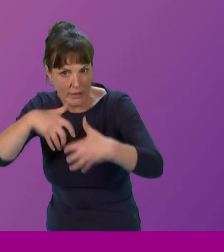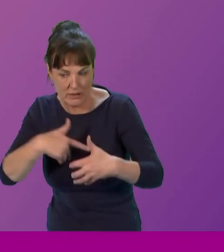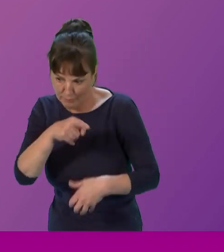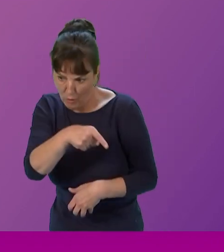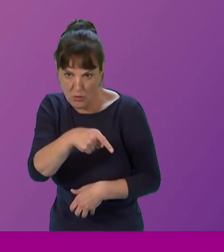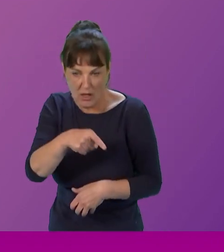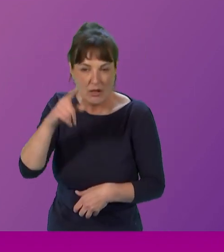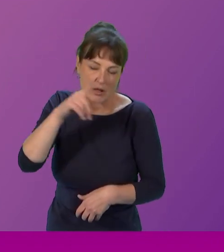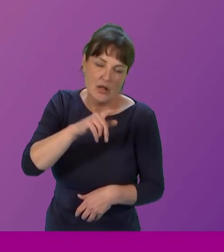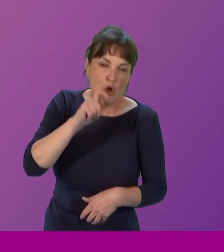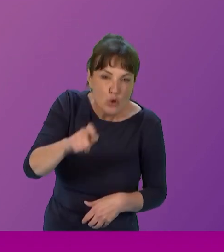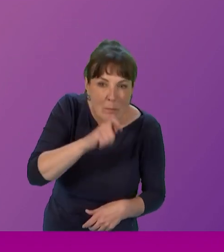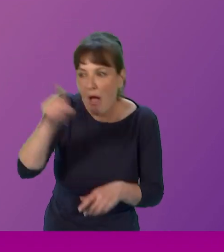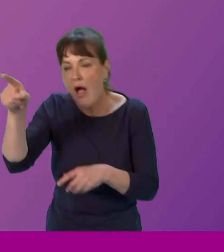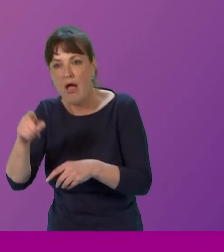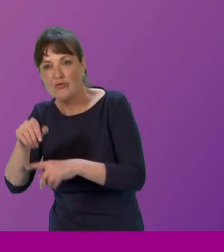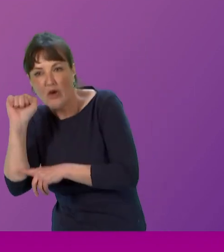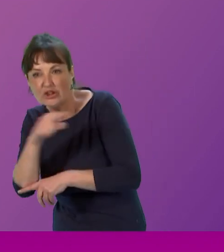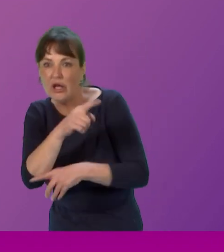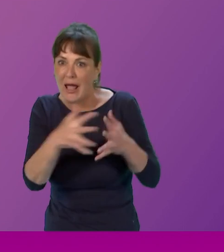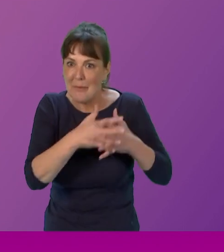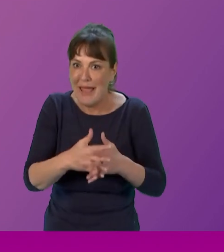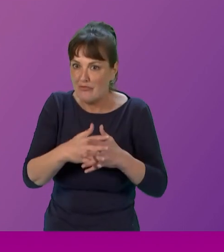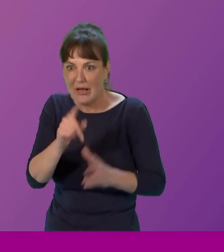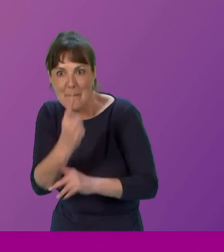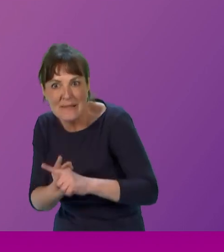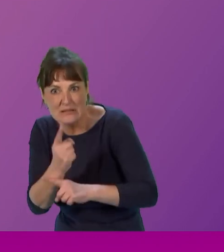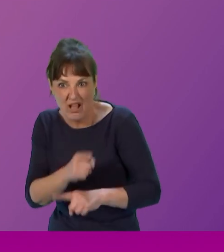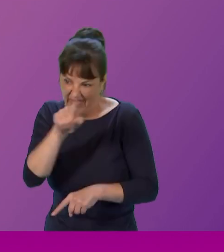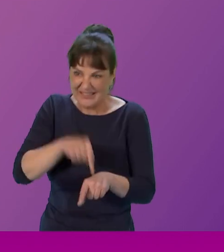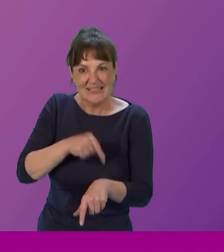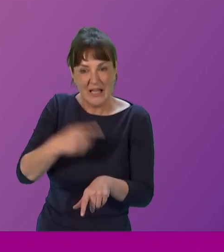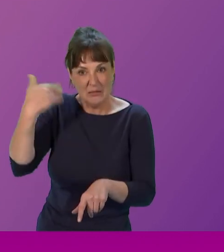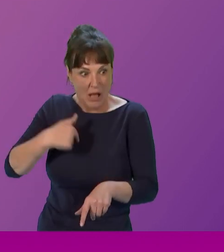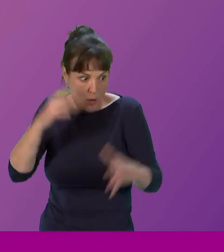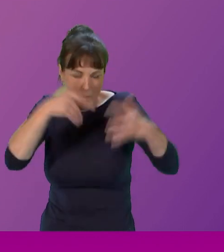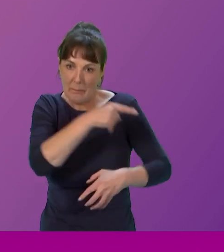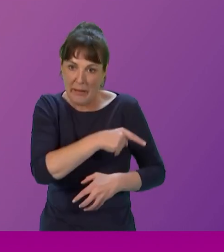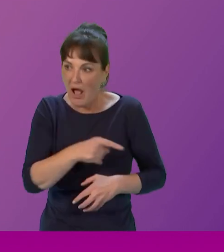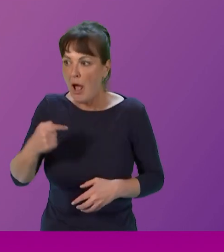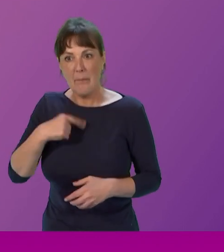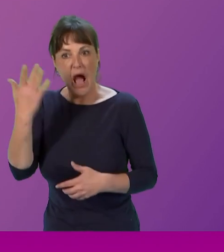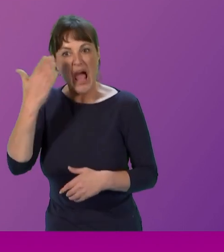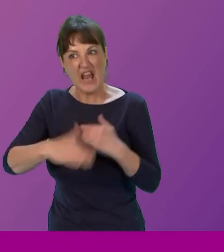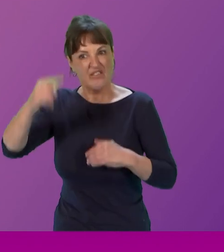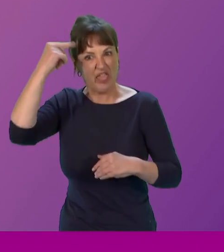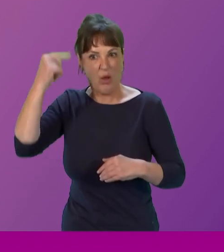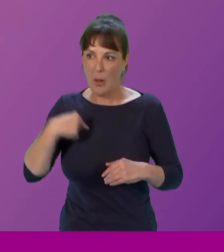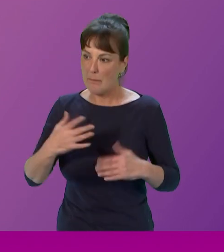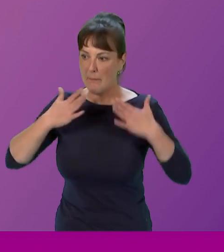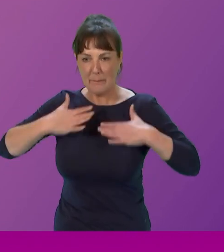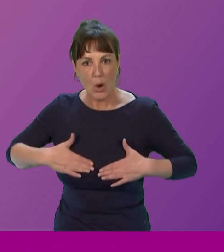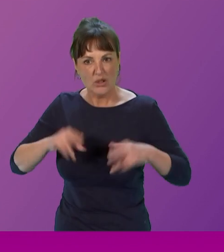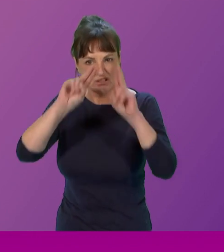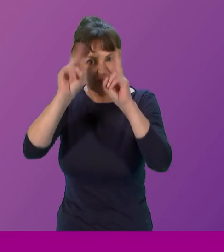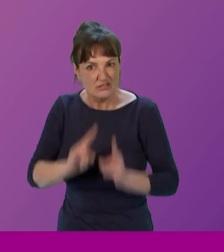run, right? Although, you know, I probably, I could have gone on a diet. My mum said I should have gone on a diet, but I didn't listen. Get involved with other people. It will